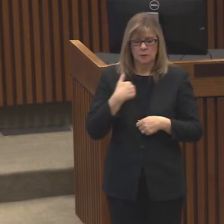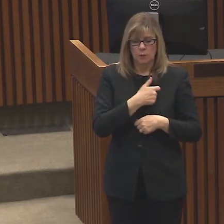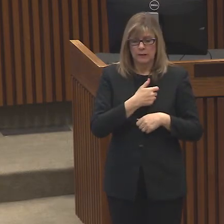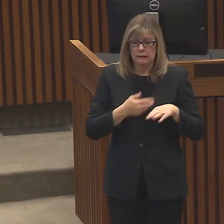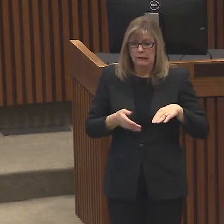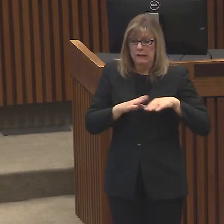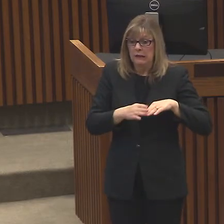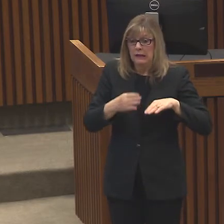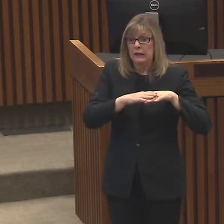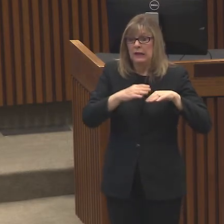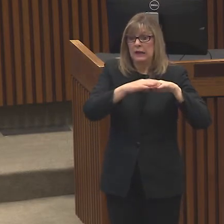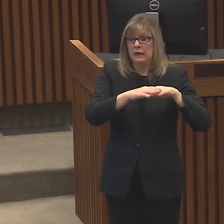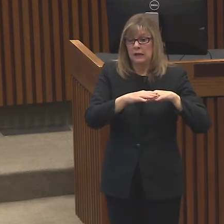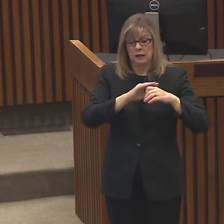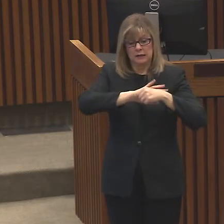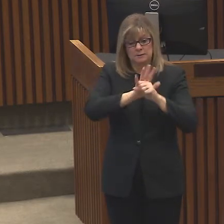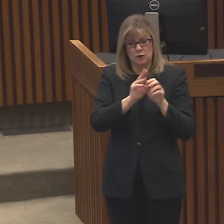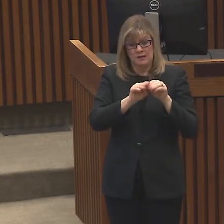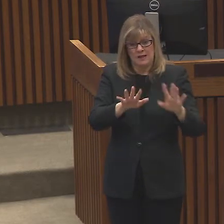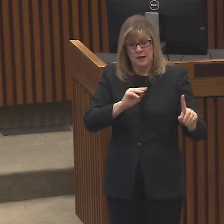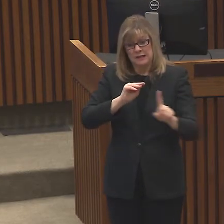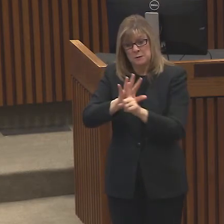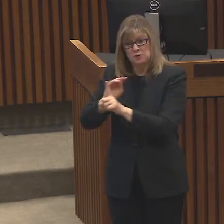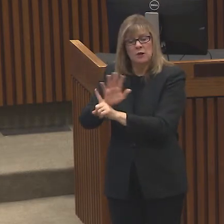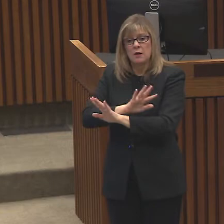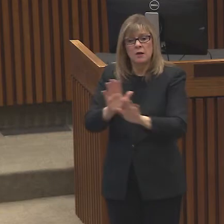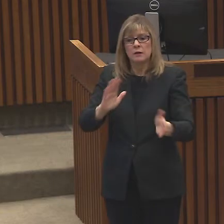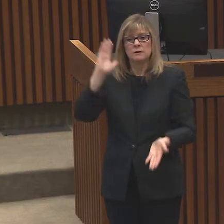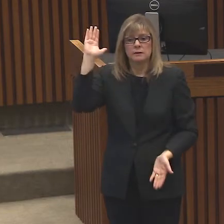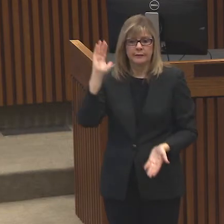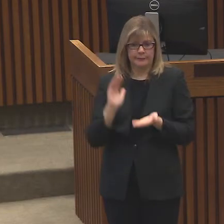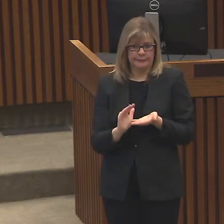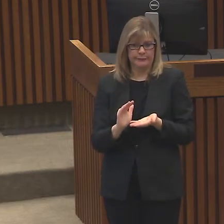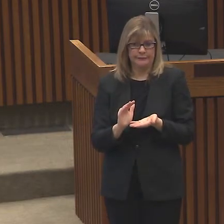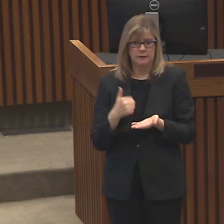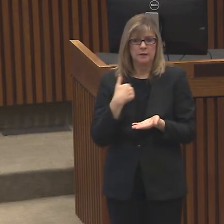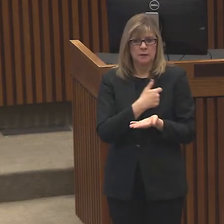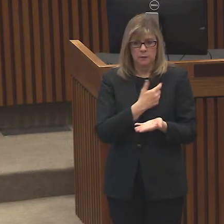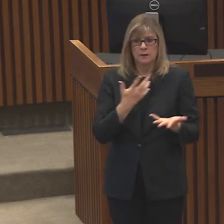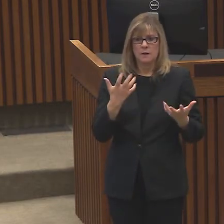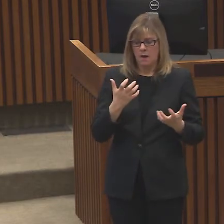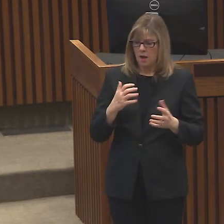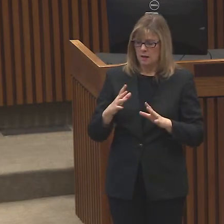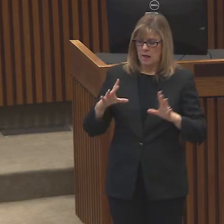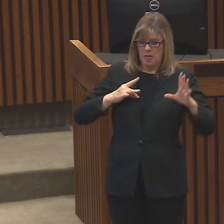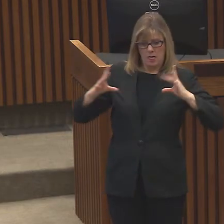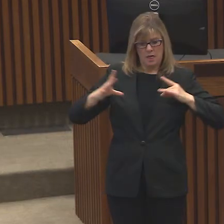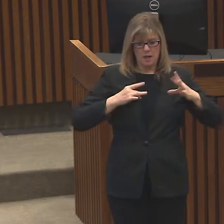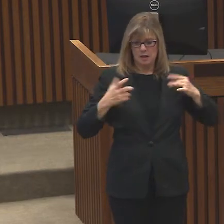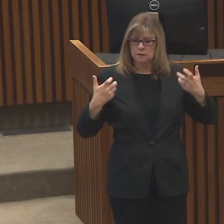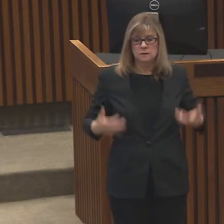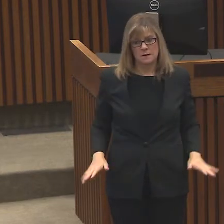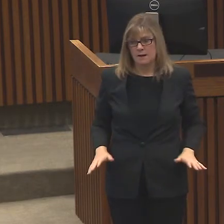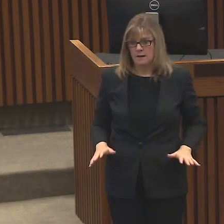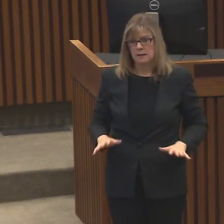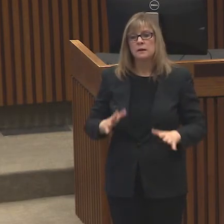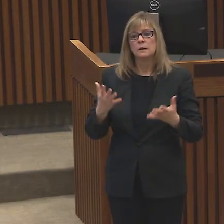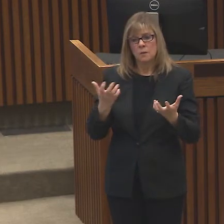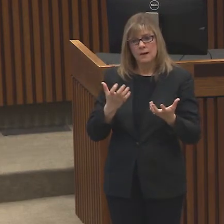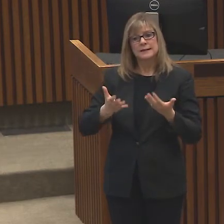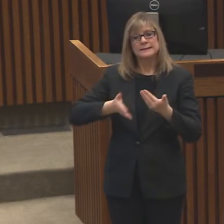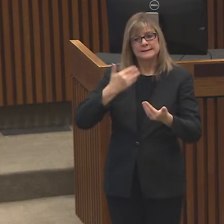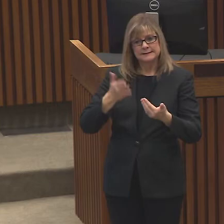exposure to the coronavirus and less opportunity to contract it. And then a greater opportunity for us to have